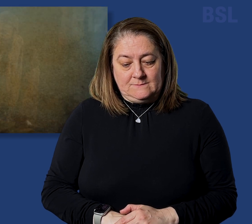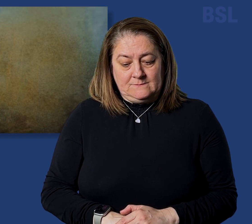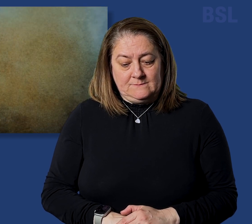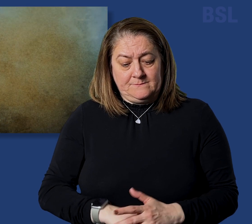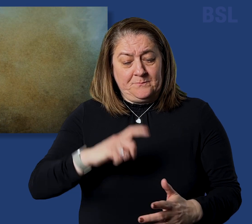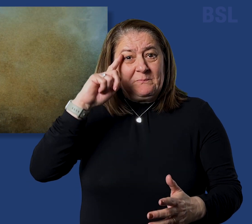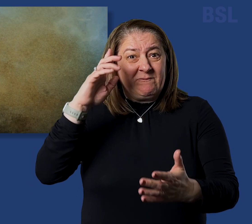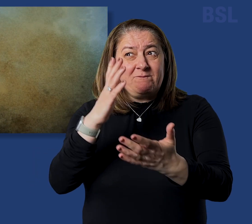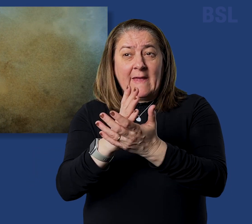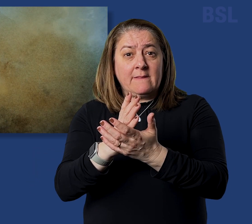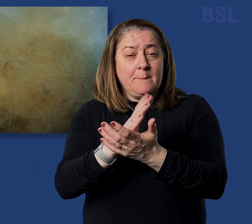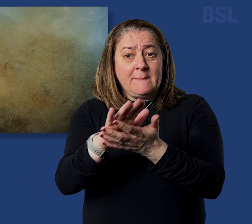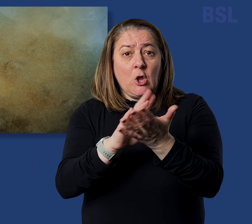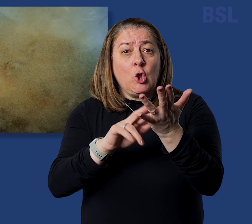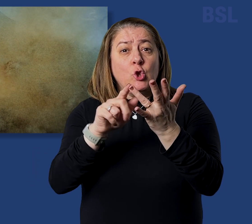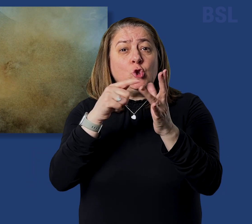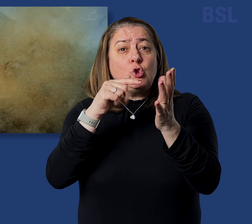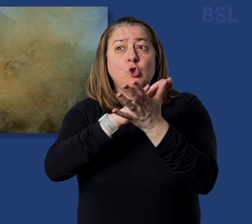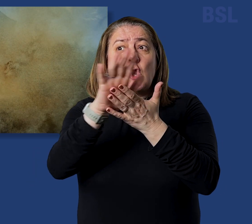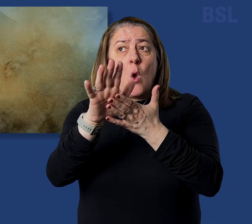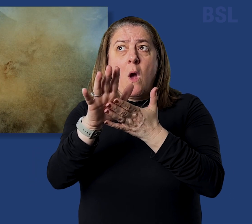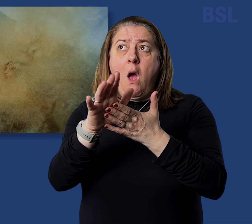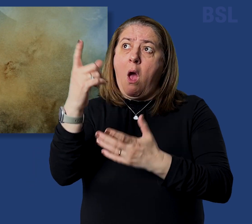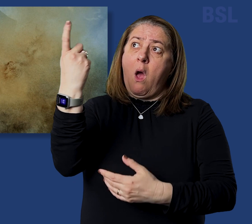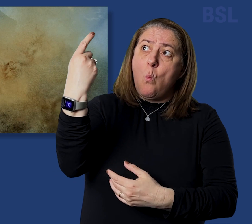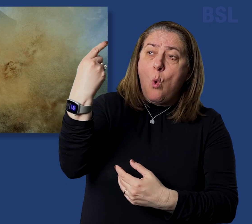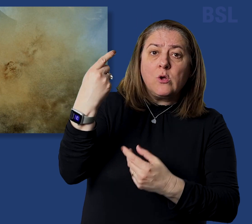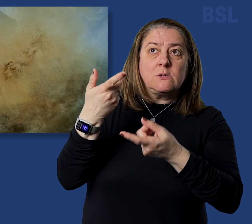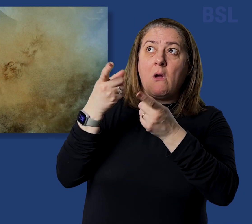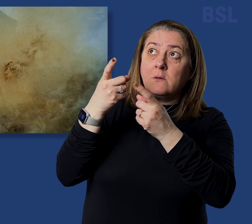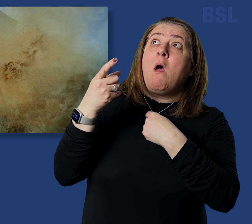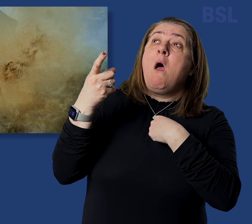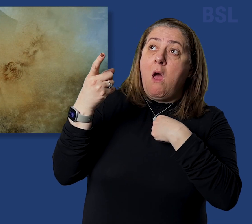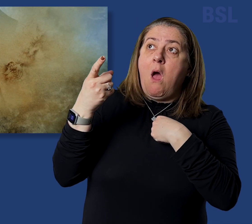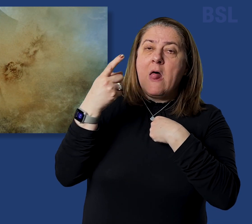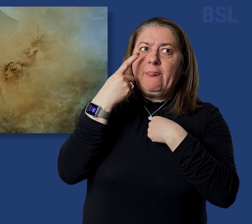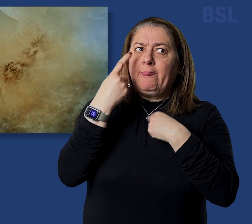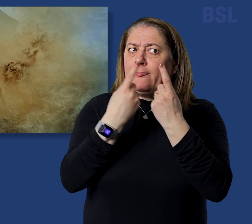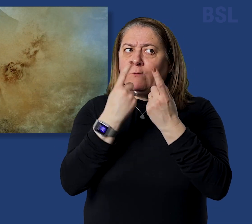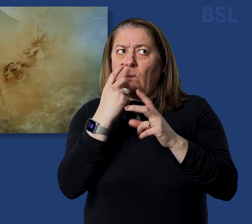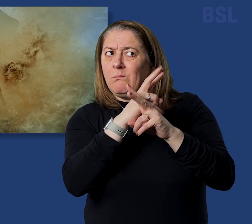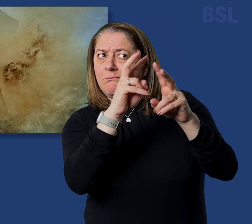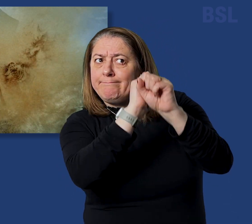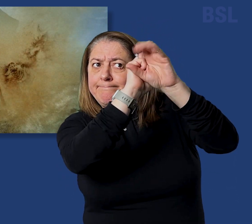By faith, Noah, being warned of God of things not seen as yet, moved with fear,